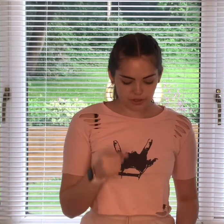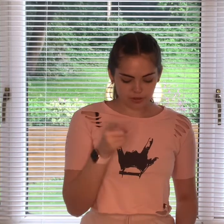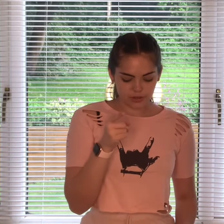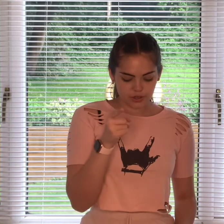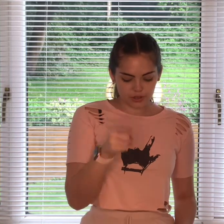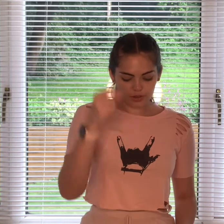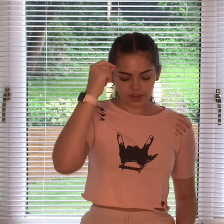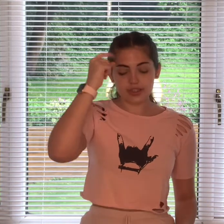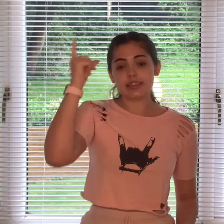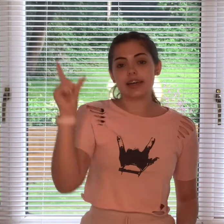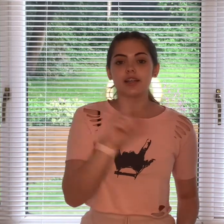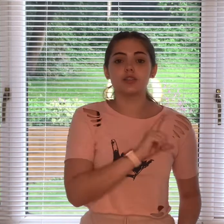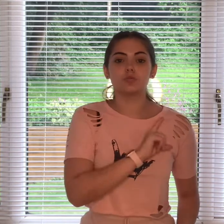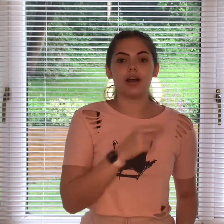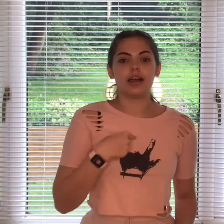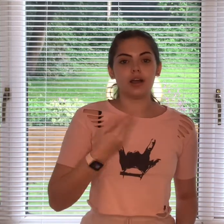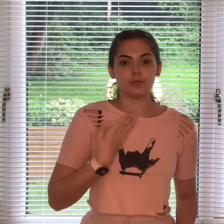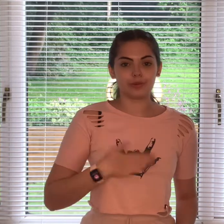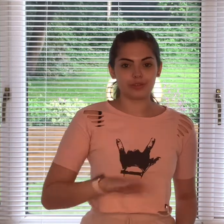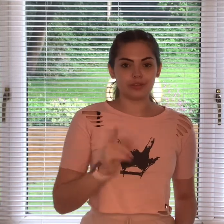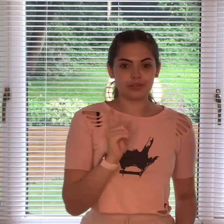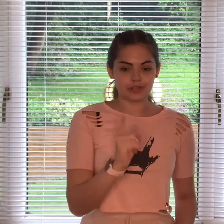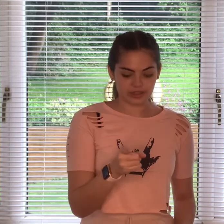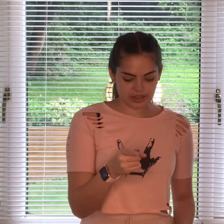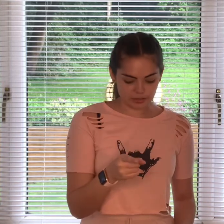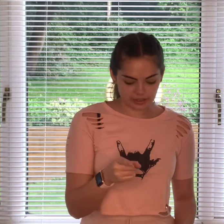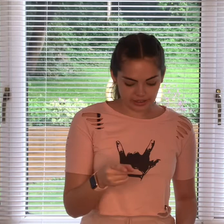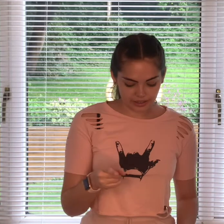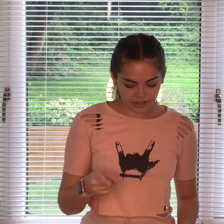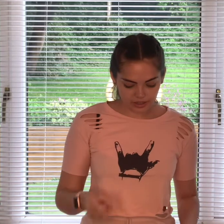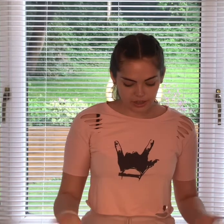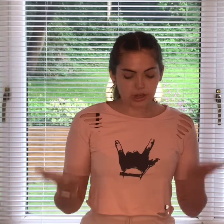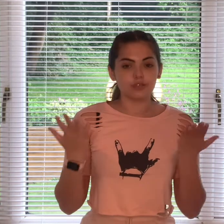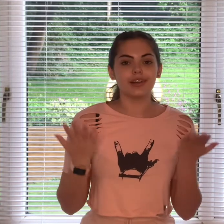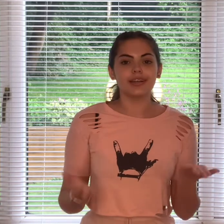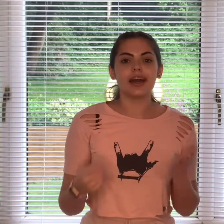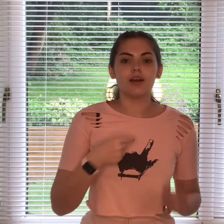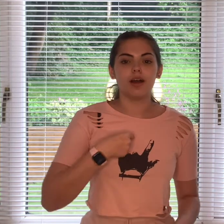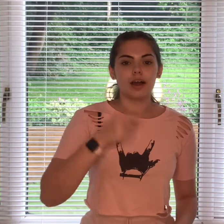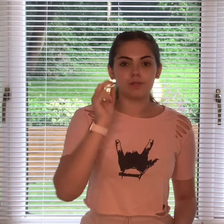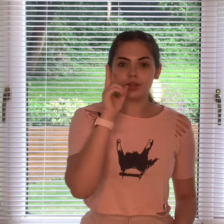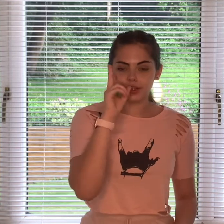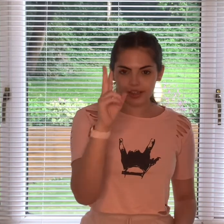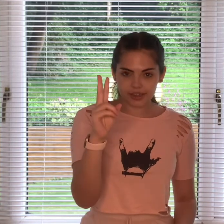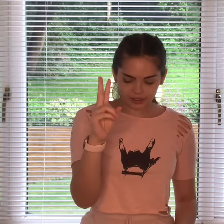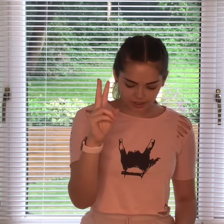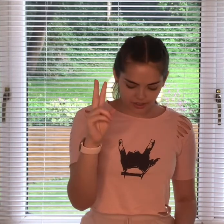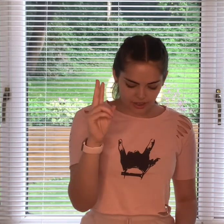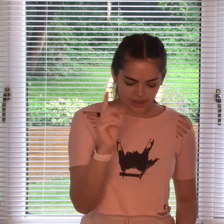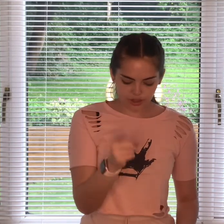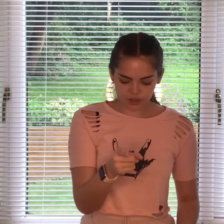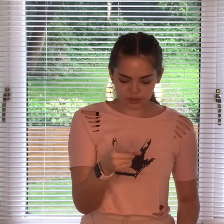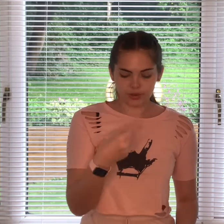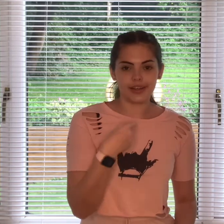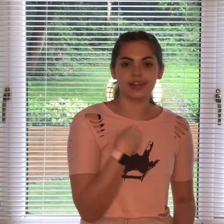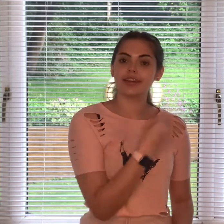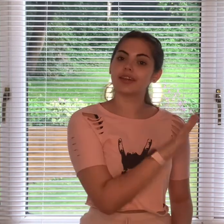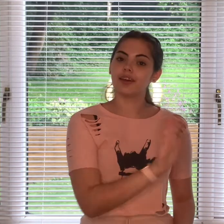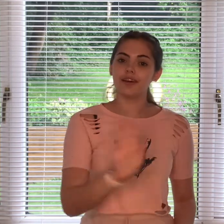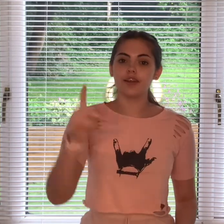you'll understand why I want you so desperately right now I'm looking at you and I can't